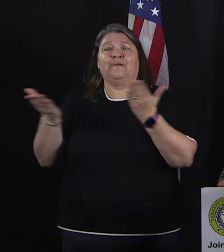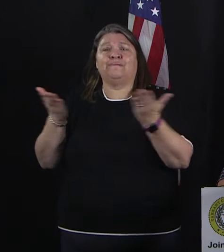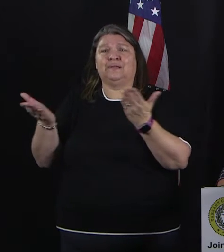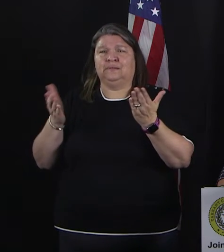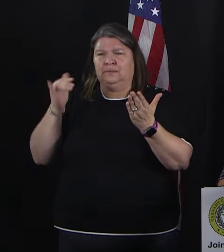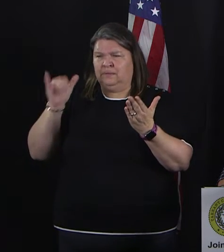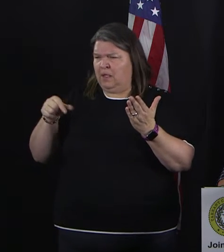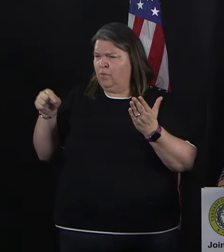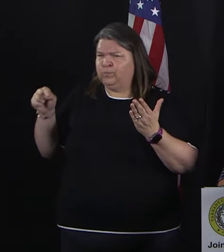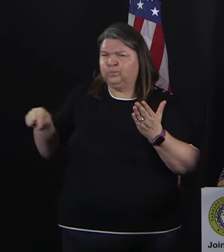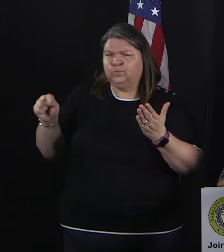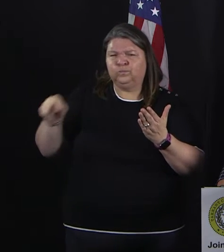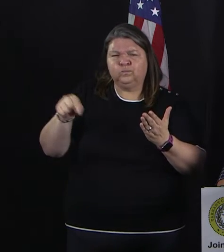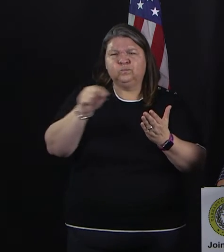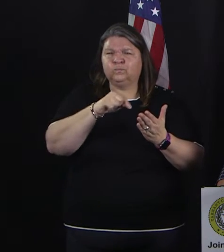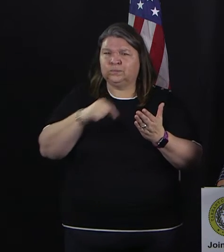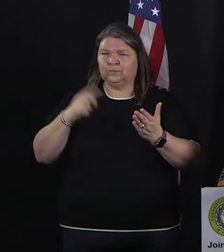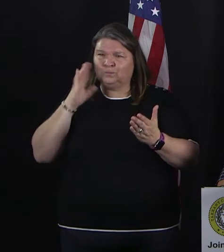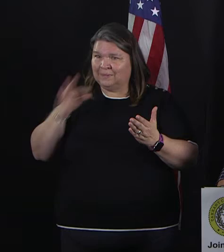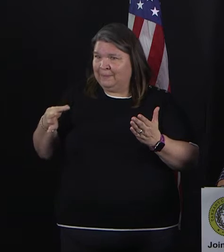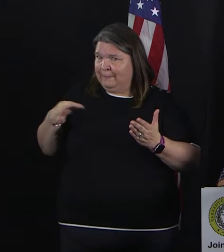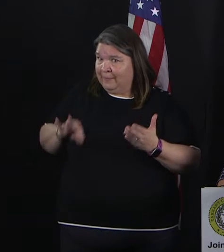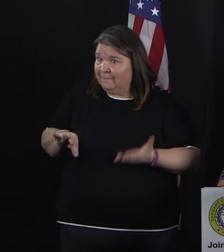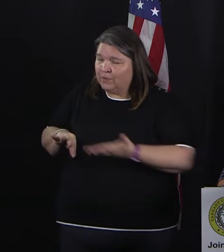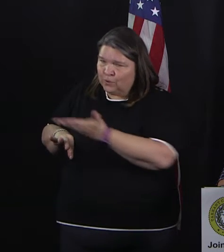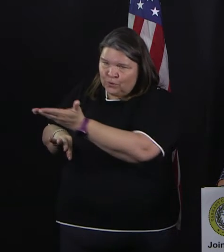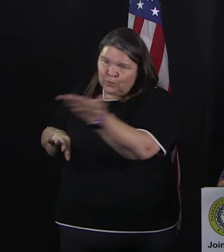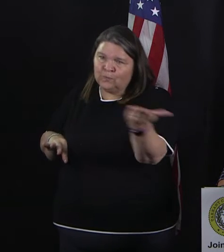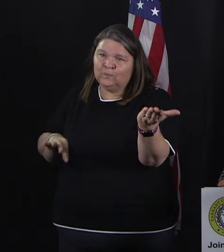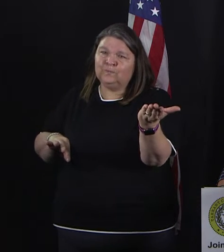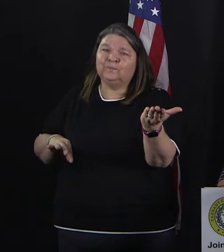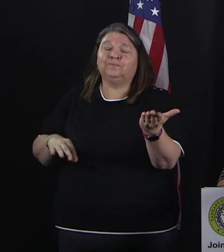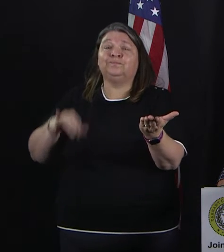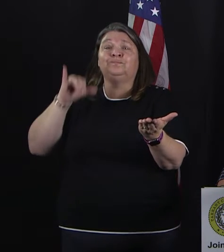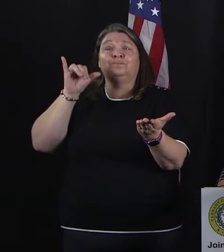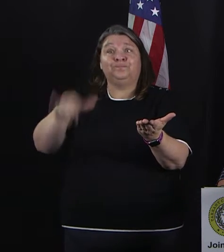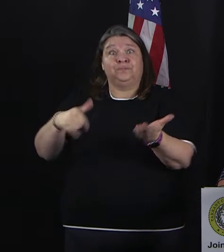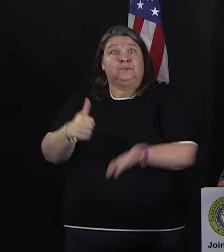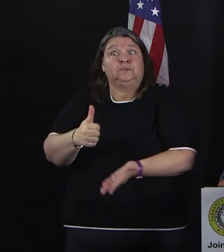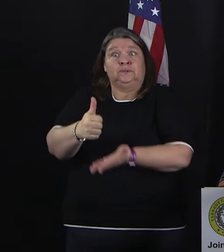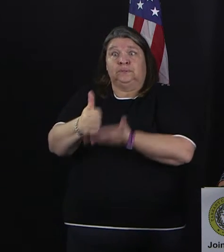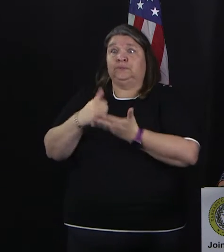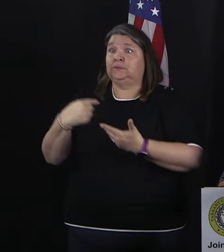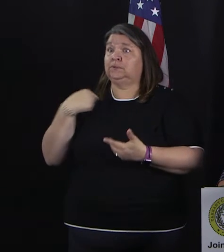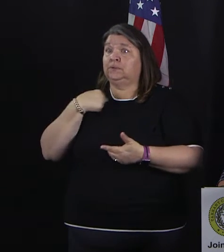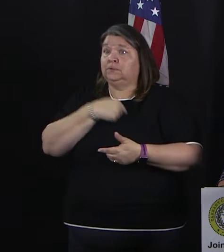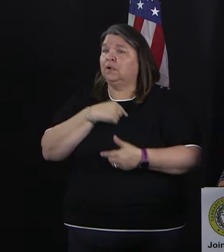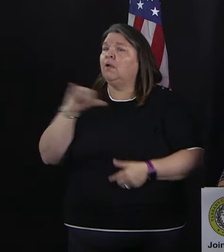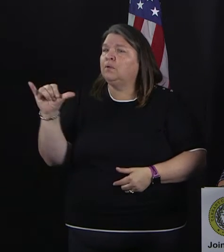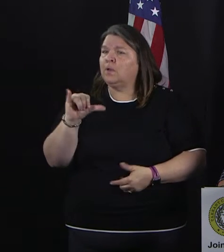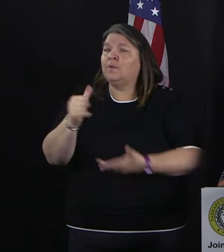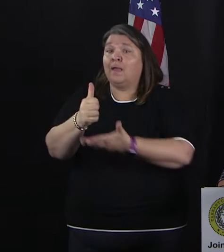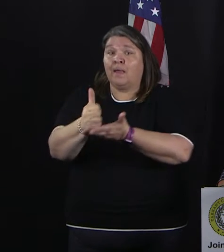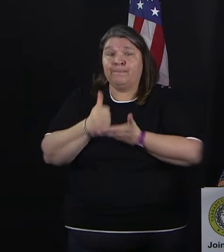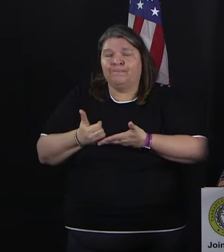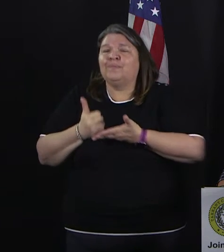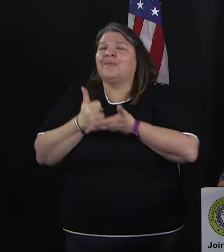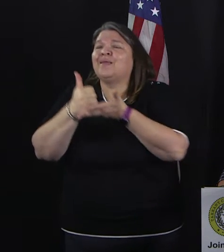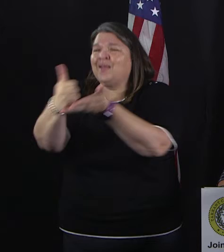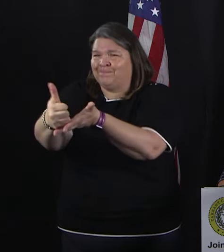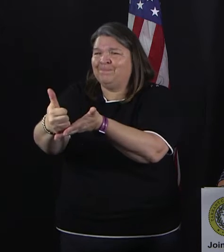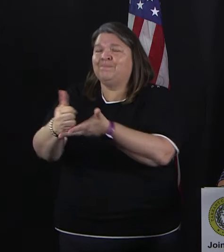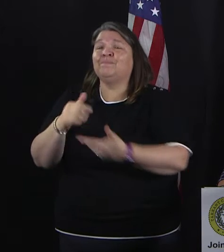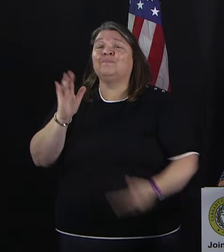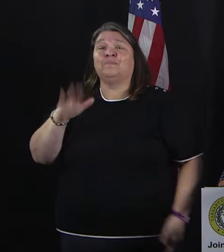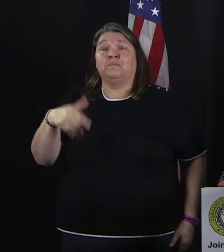especially to us, but also to you. You're going to find them invaluable. Folks, I'm not going to sugarcoat this for